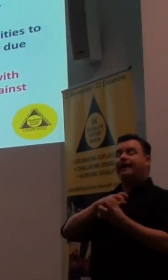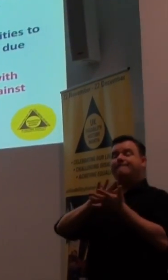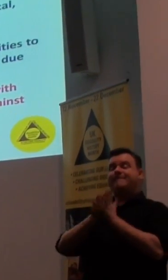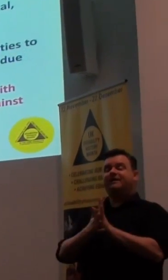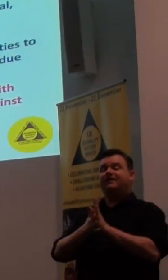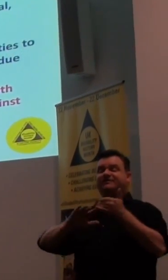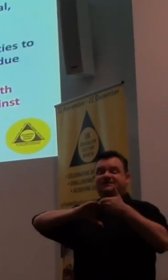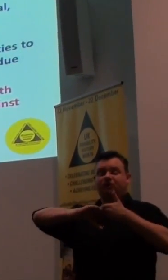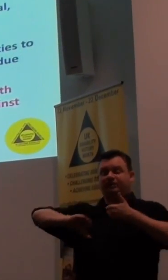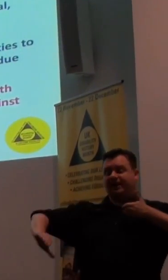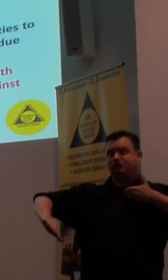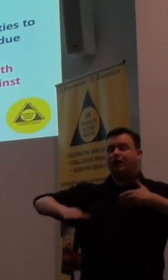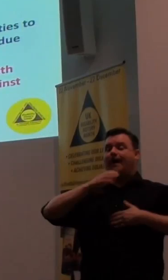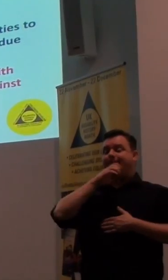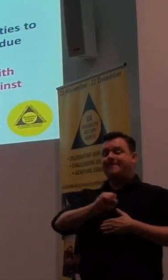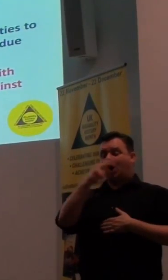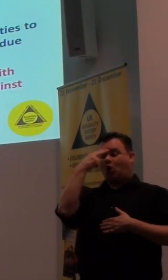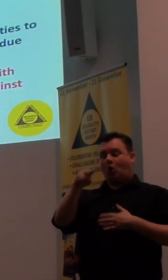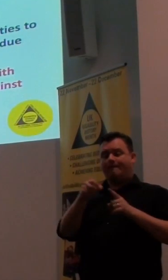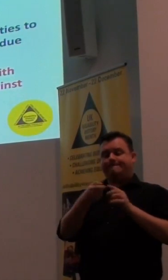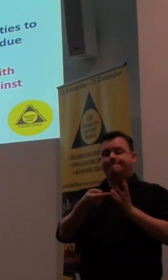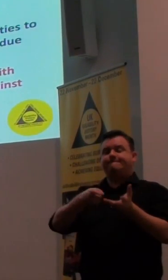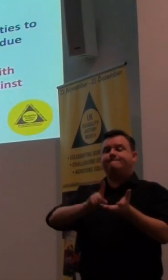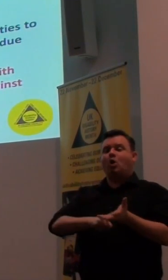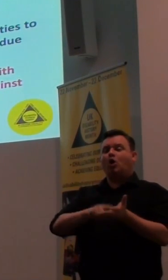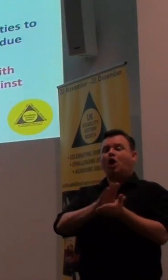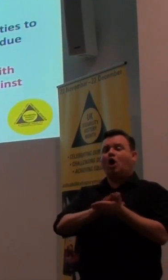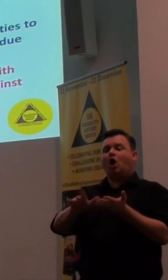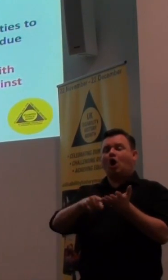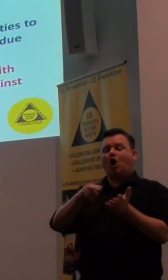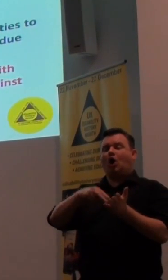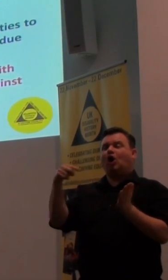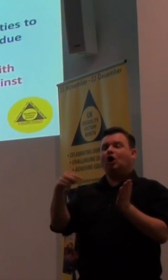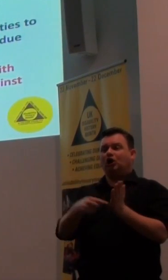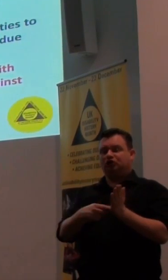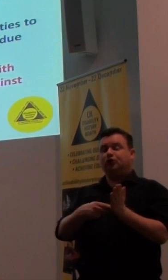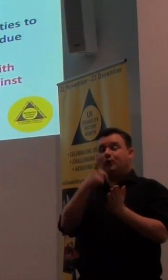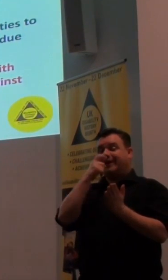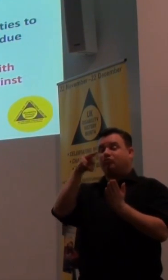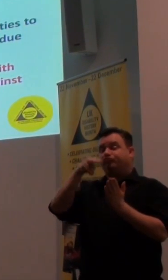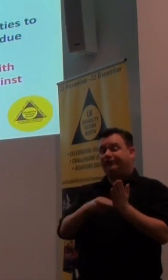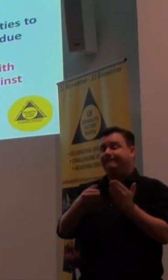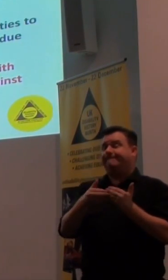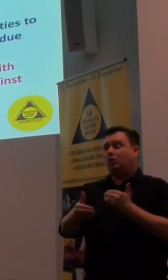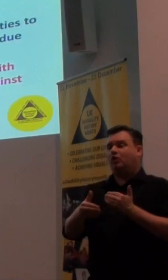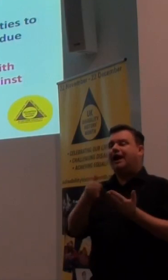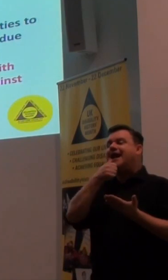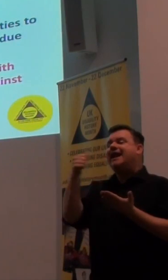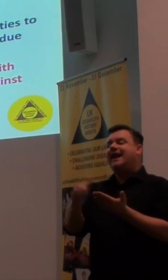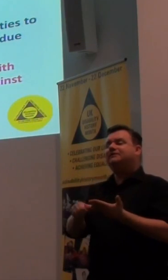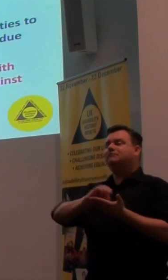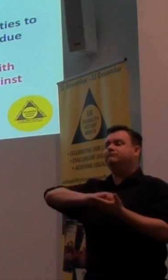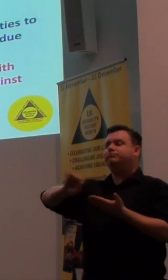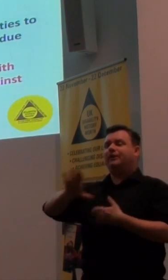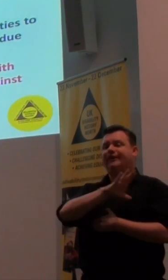and particularly a man called Paul Hunt, you can read on some of the shows that are going on in there more about him, wrote a letter to the